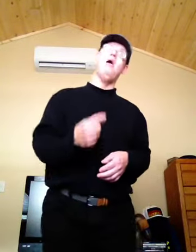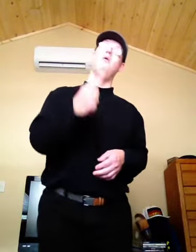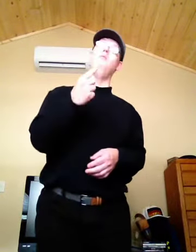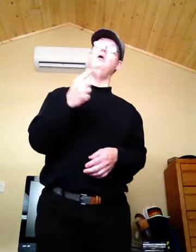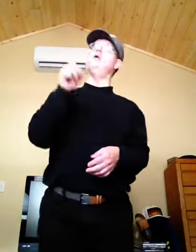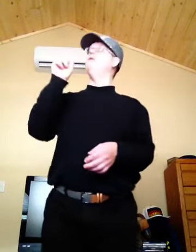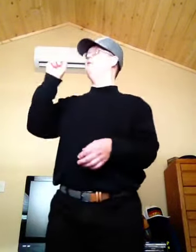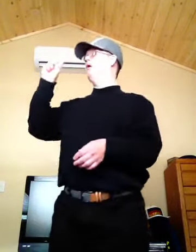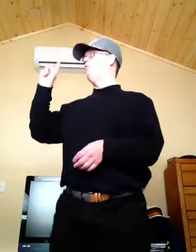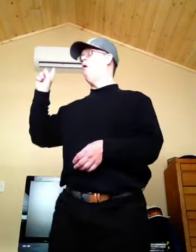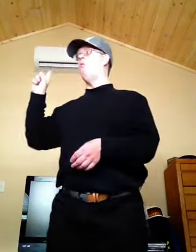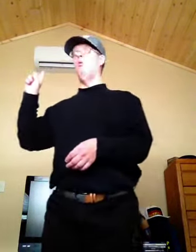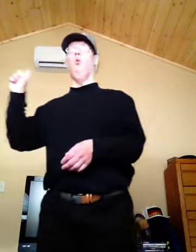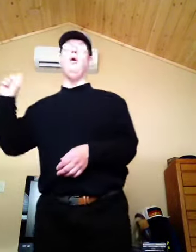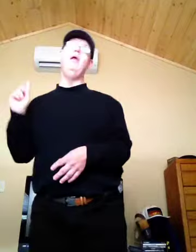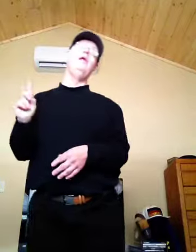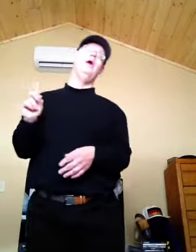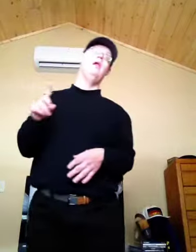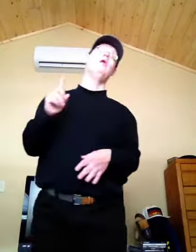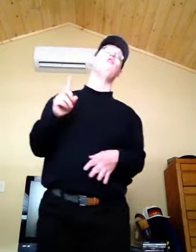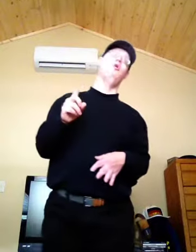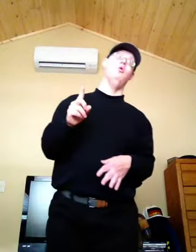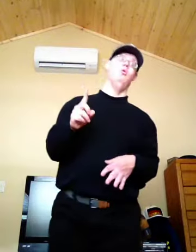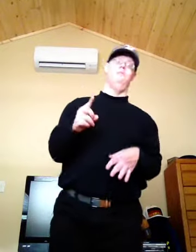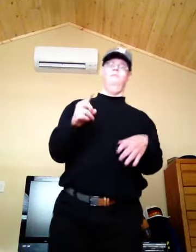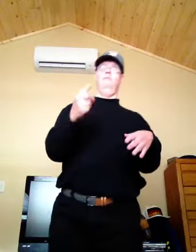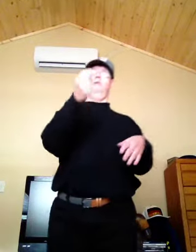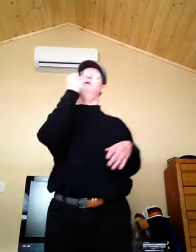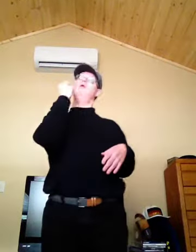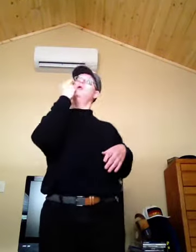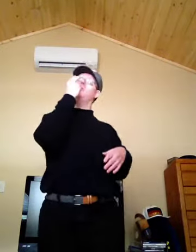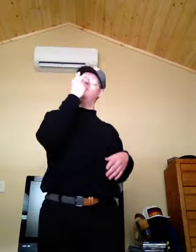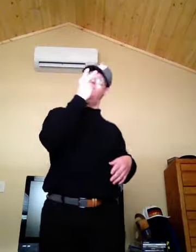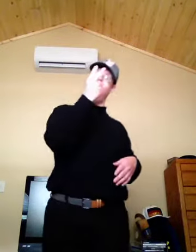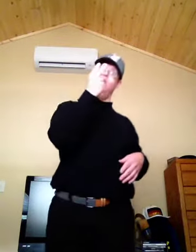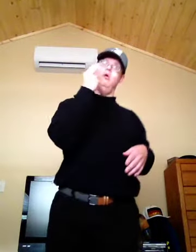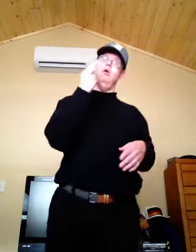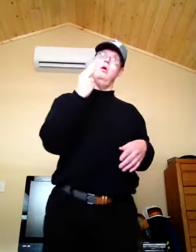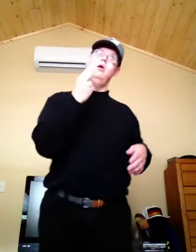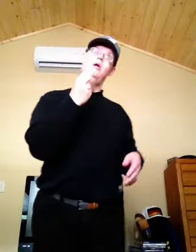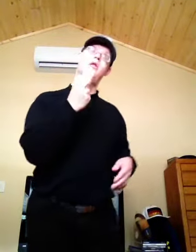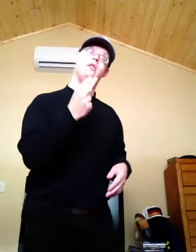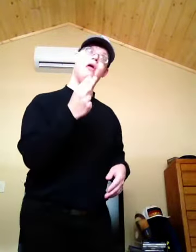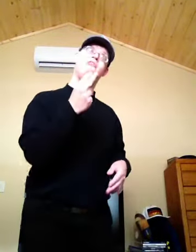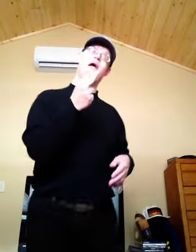but that's what we need to do. Number two defense.